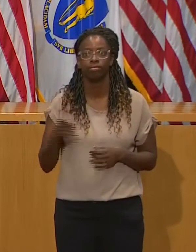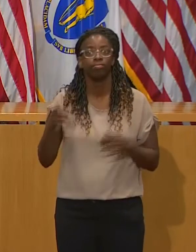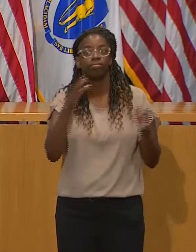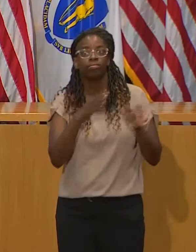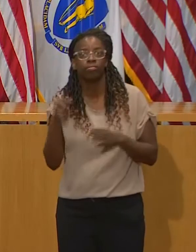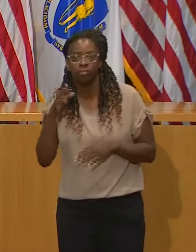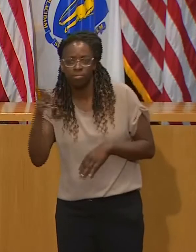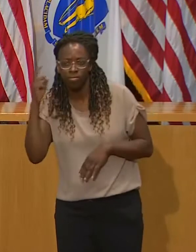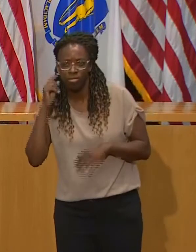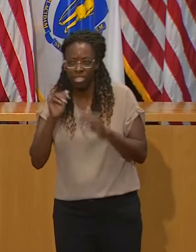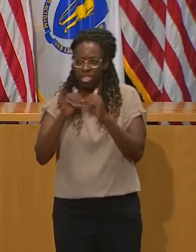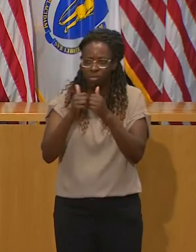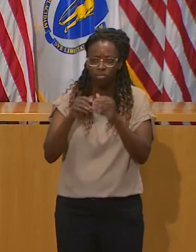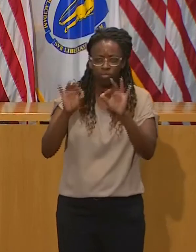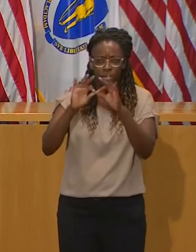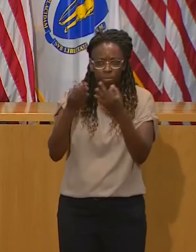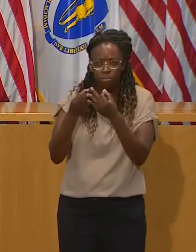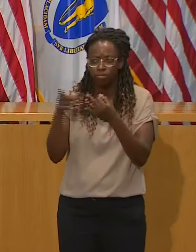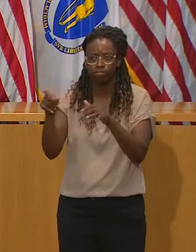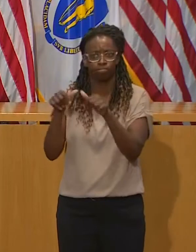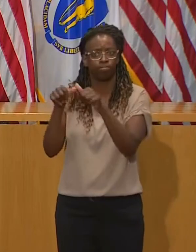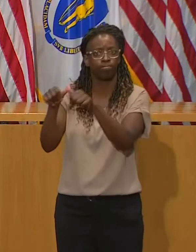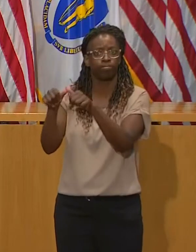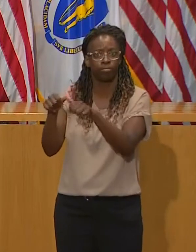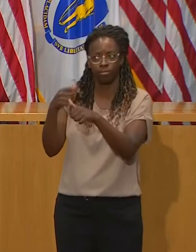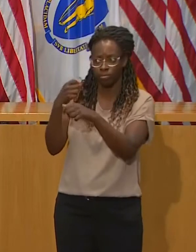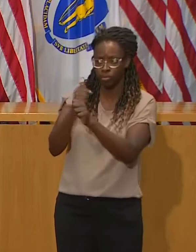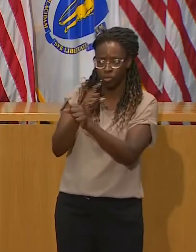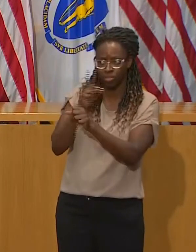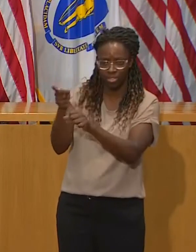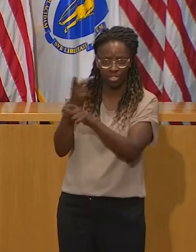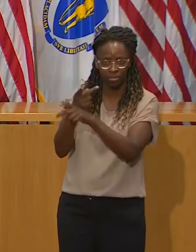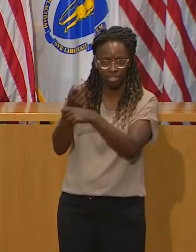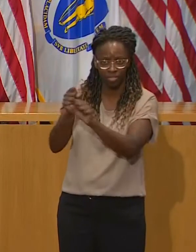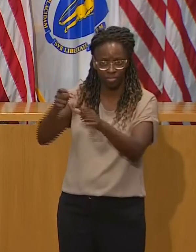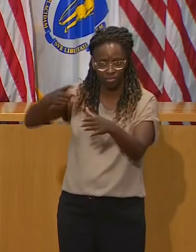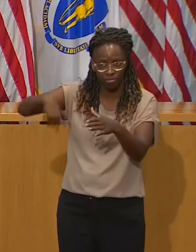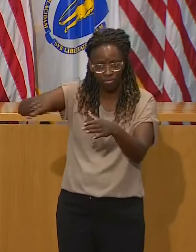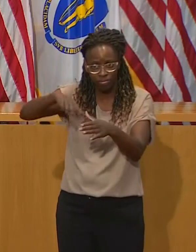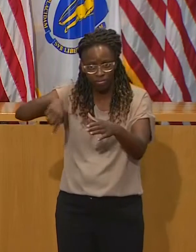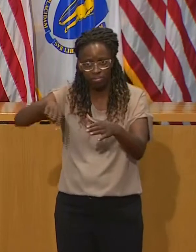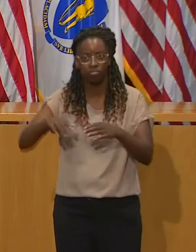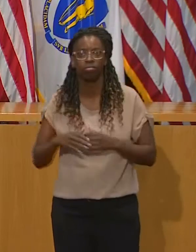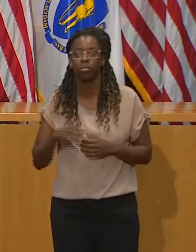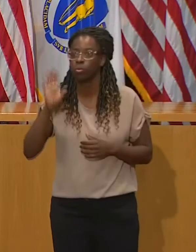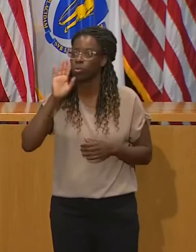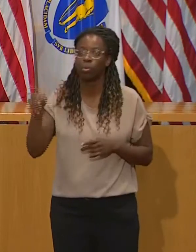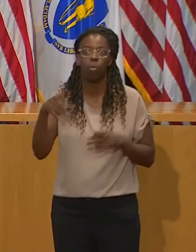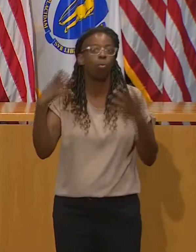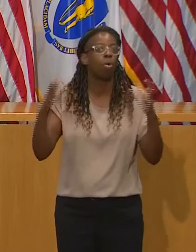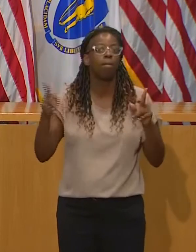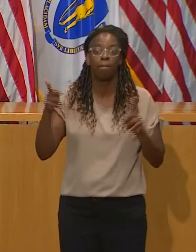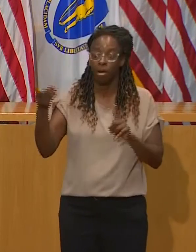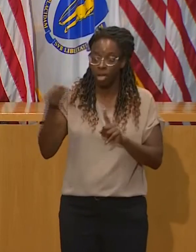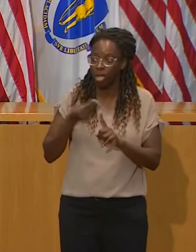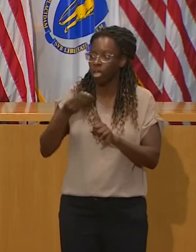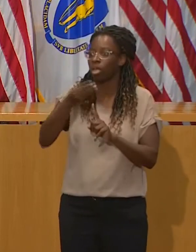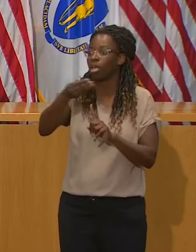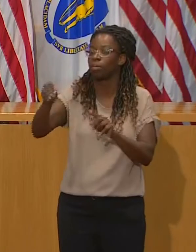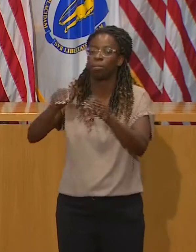No one wants to spread the virus to parents, aunts and uncles, grandparents, loved ones, or individuals with underlying medical conditions.